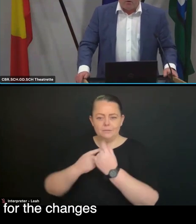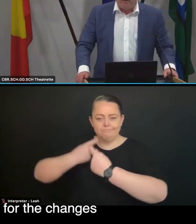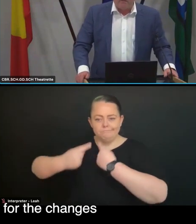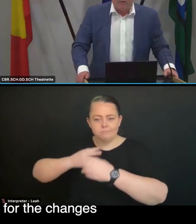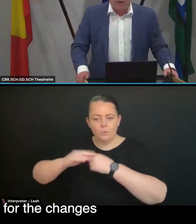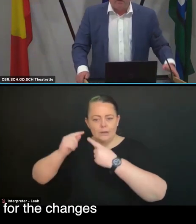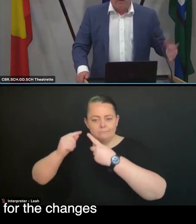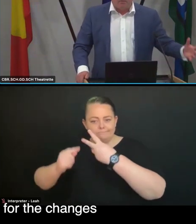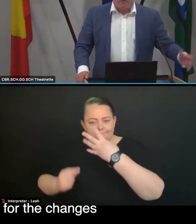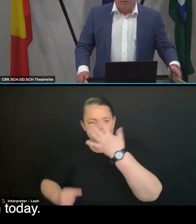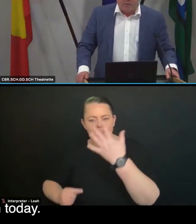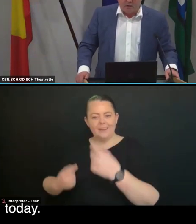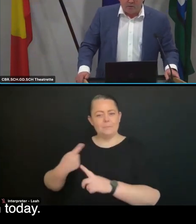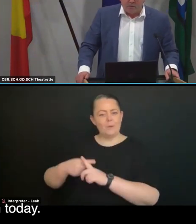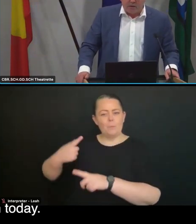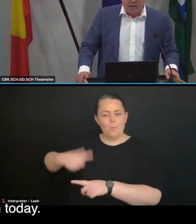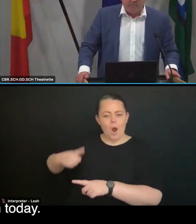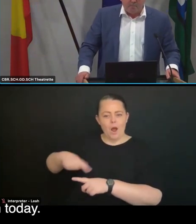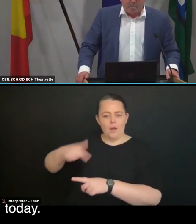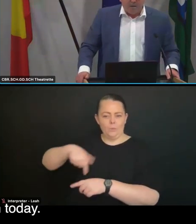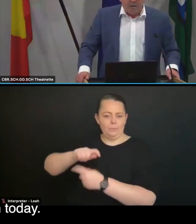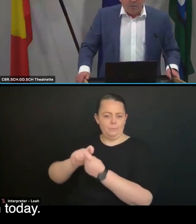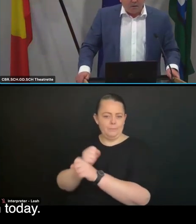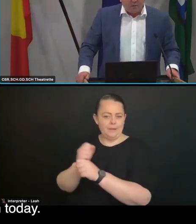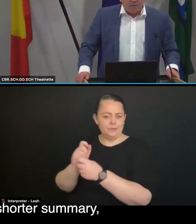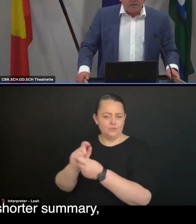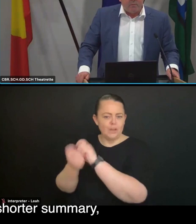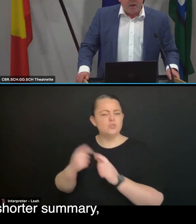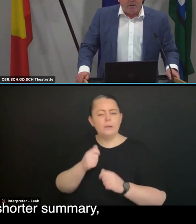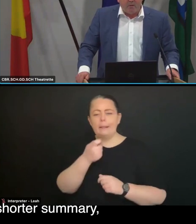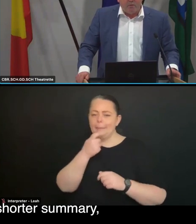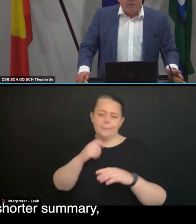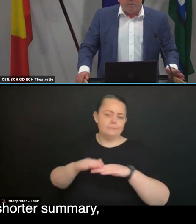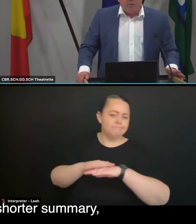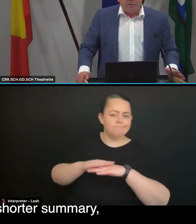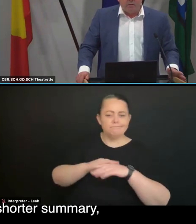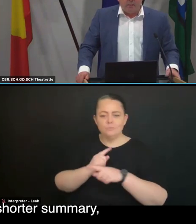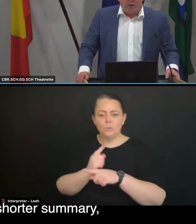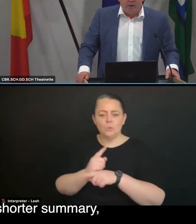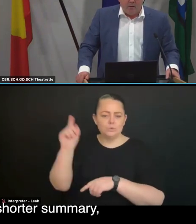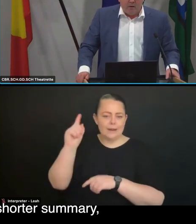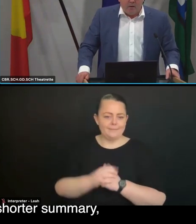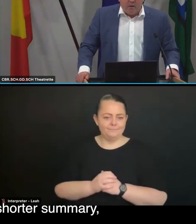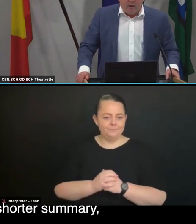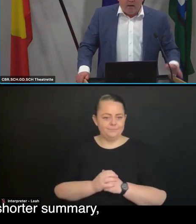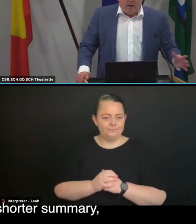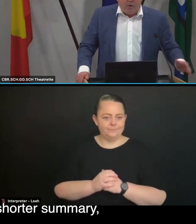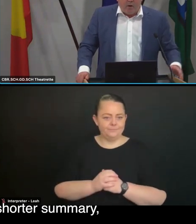process and drivers for the changes. which we've touched on today. One consultation paper will be a shorter summary,